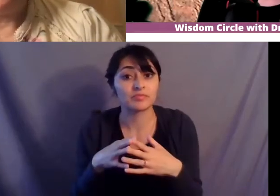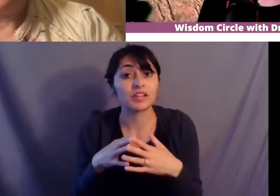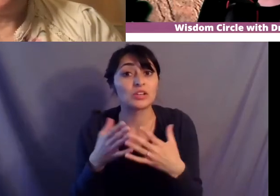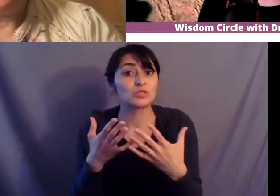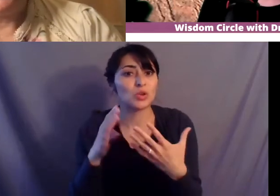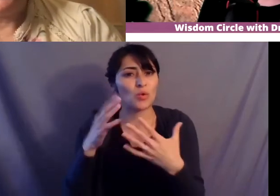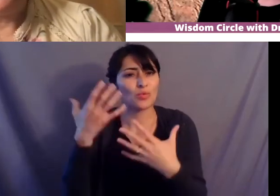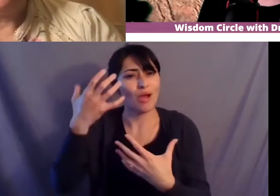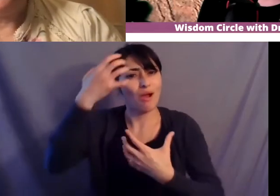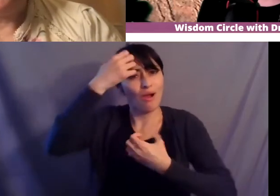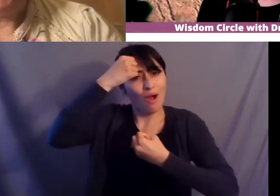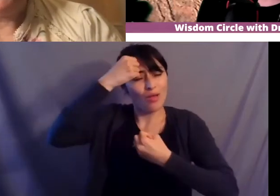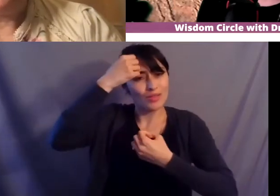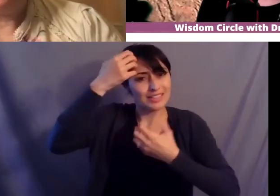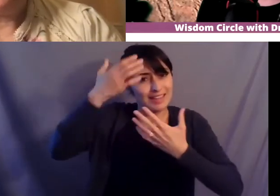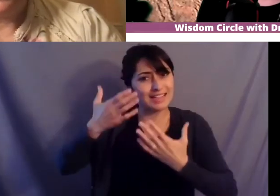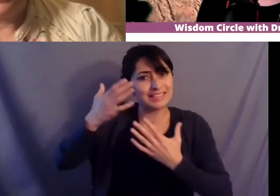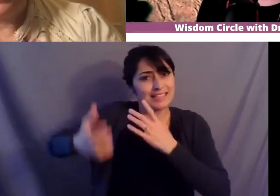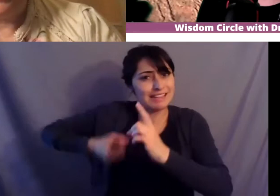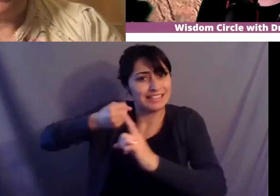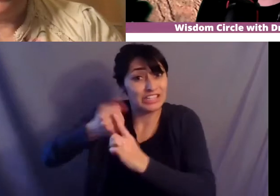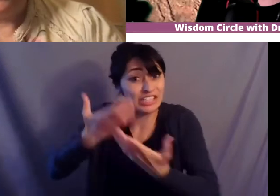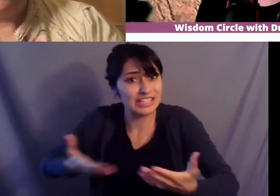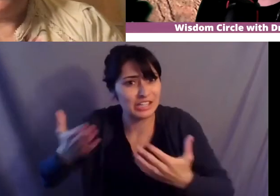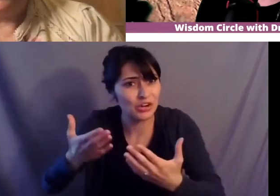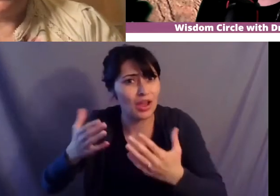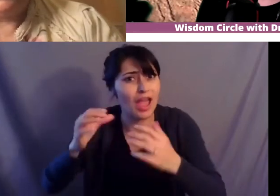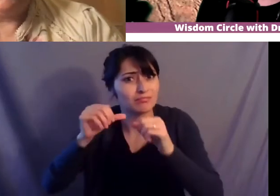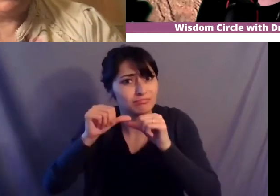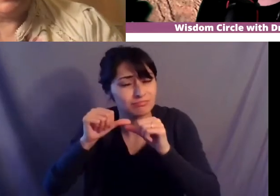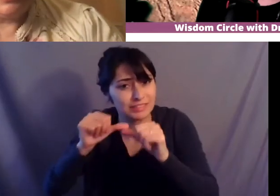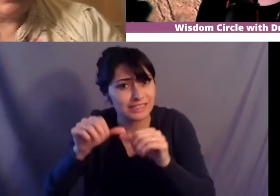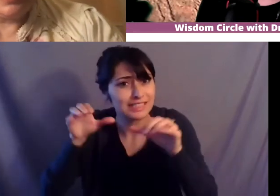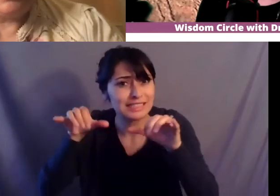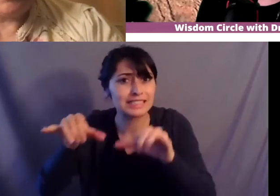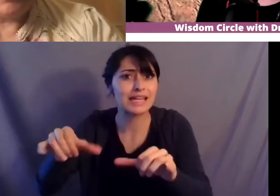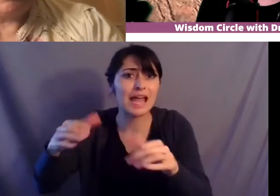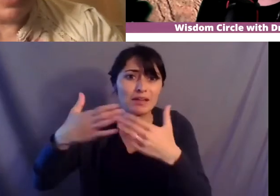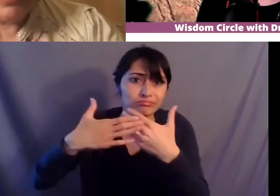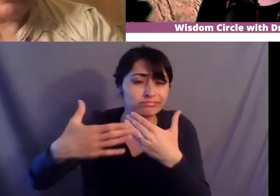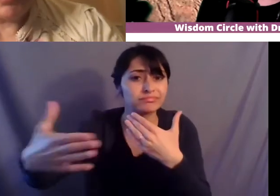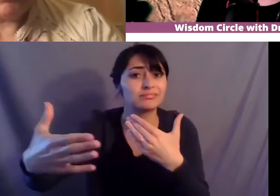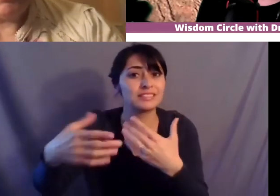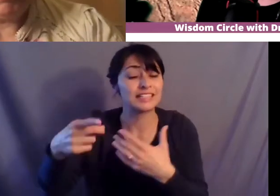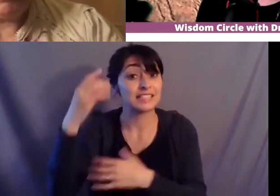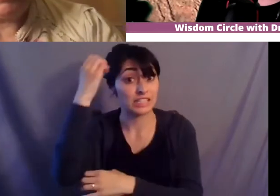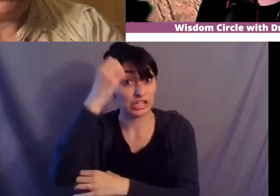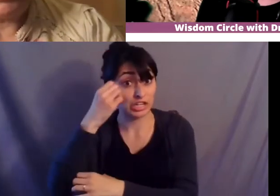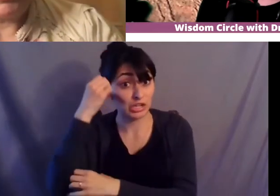colonization hit here and stayed in an is an it's an anglo it's an english